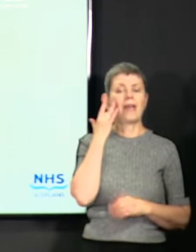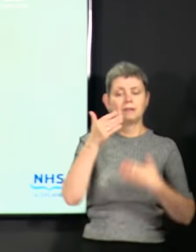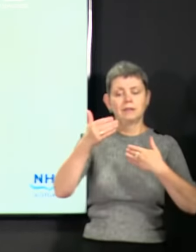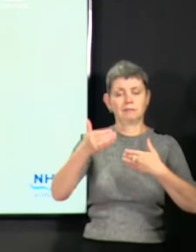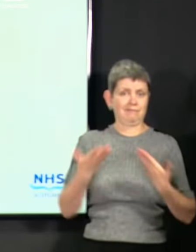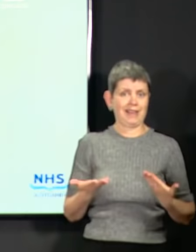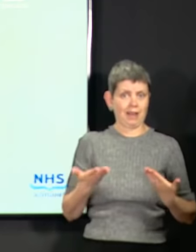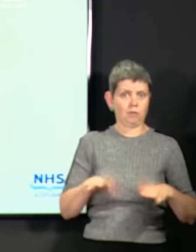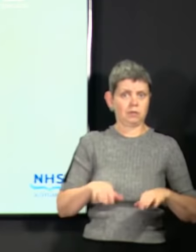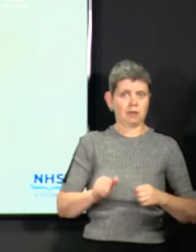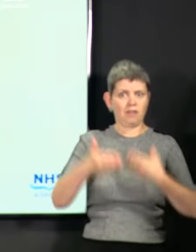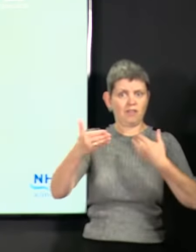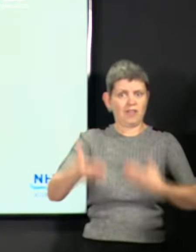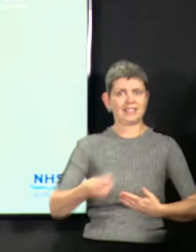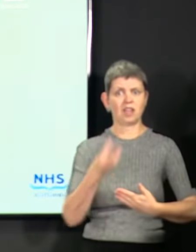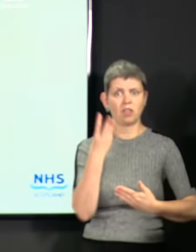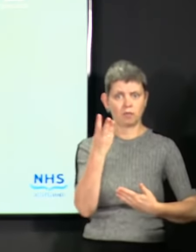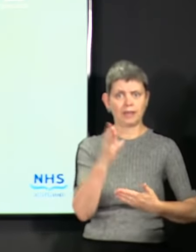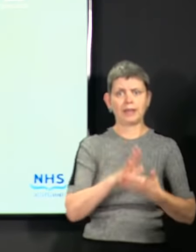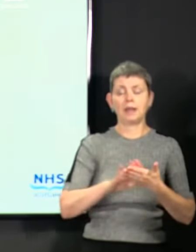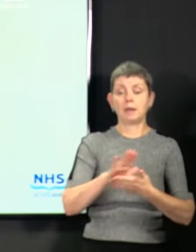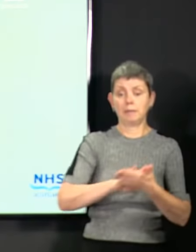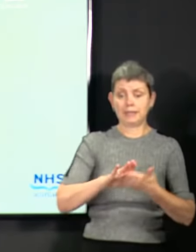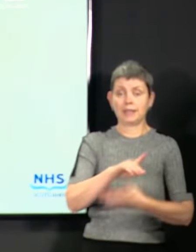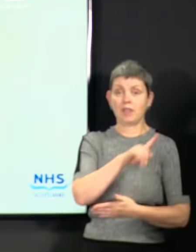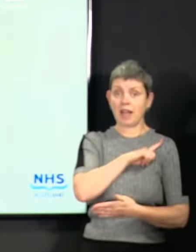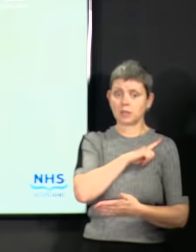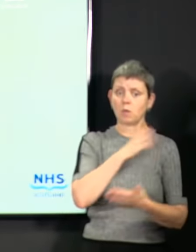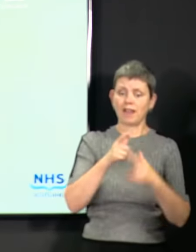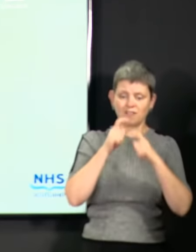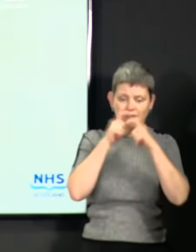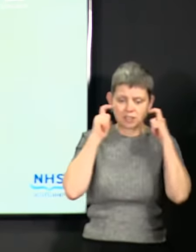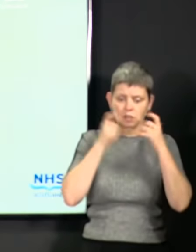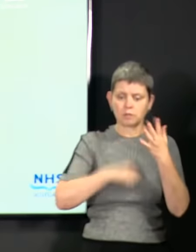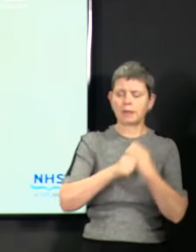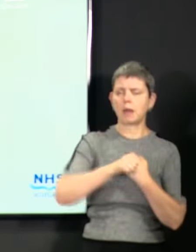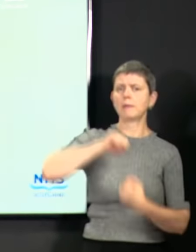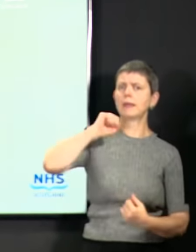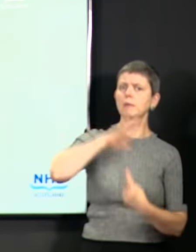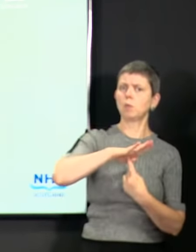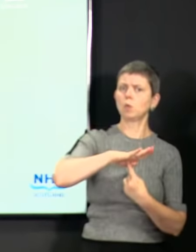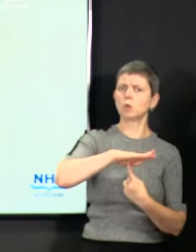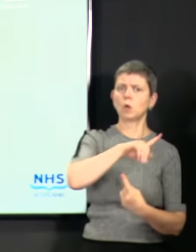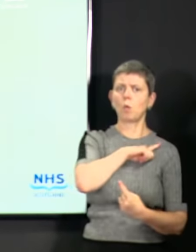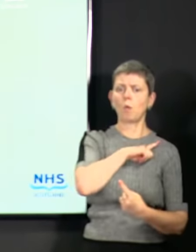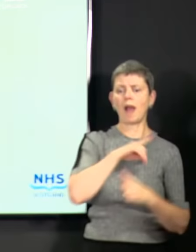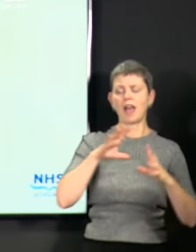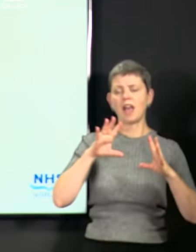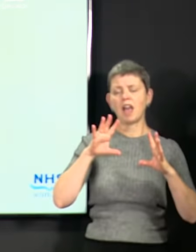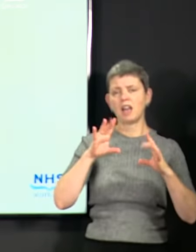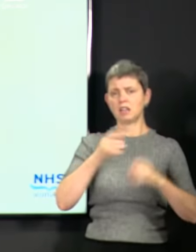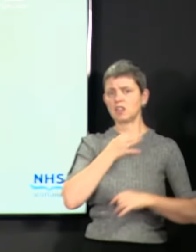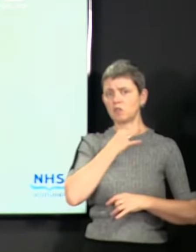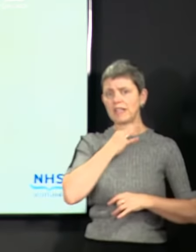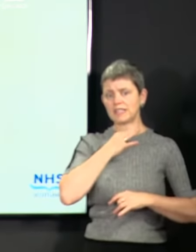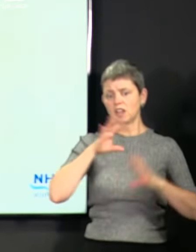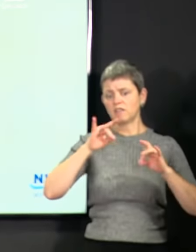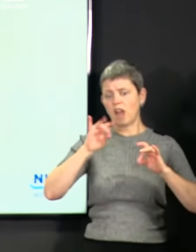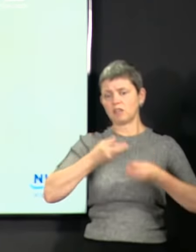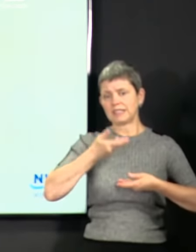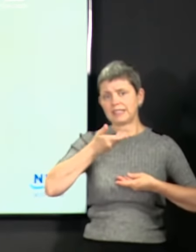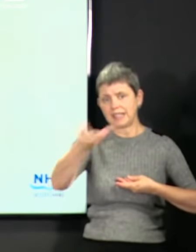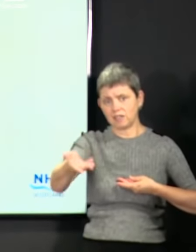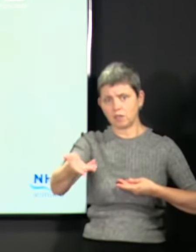that's why we are upping the game around face coverings. They do help us reduce the risk of transmission, along with all of the other